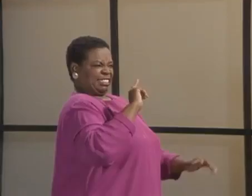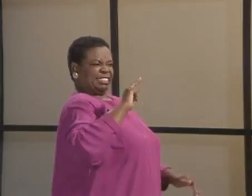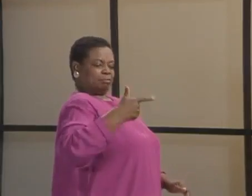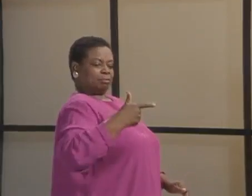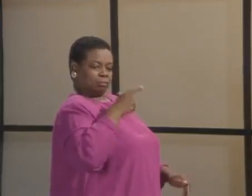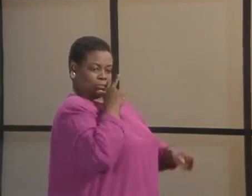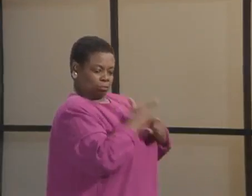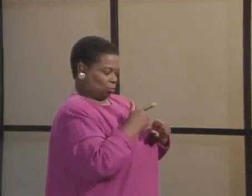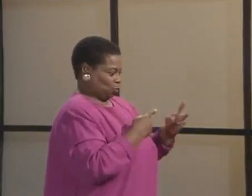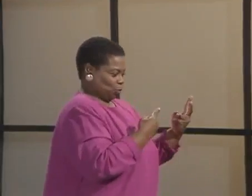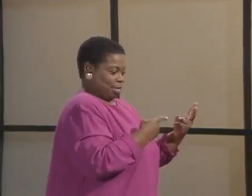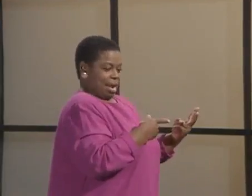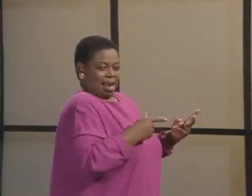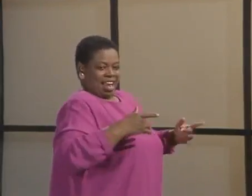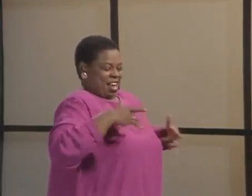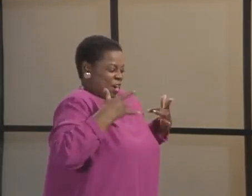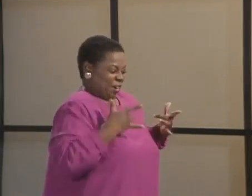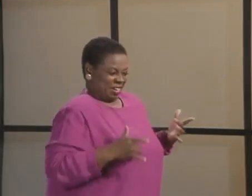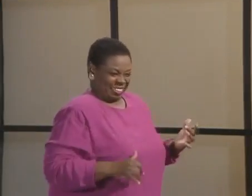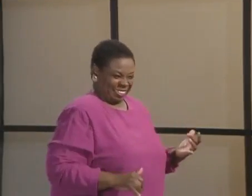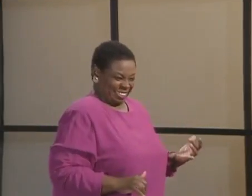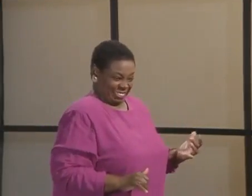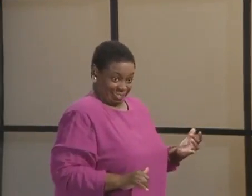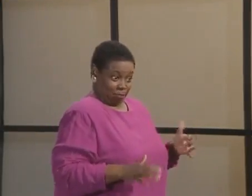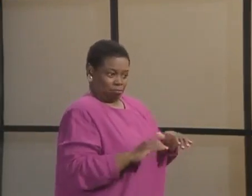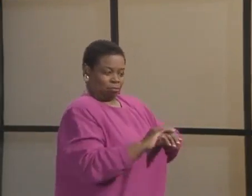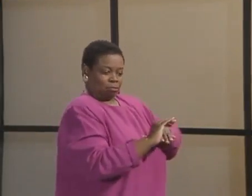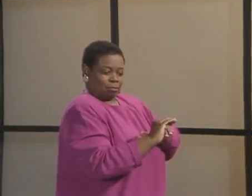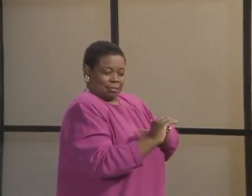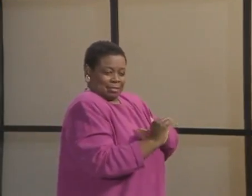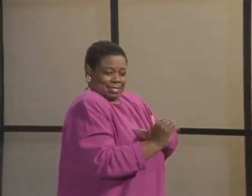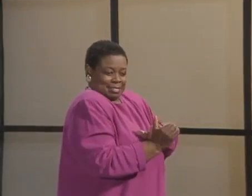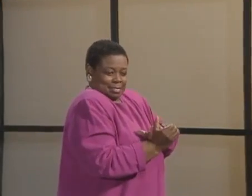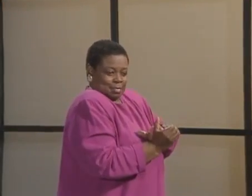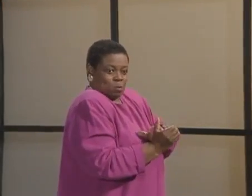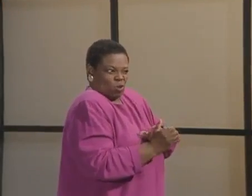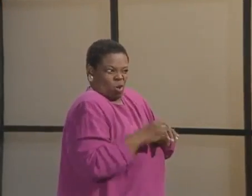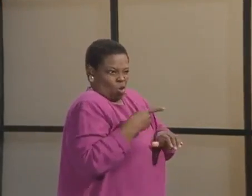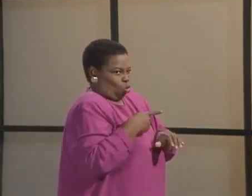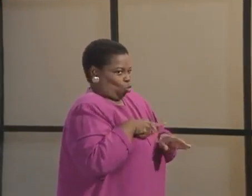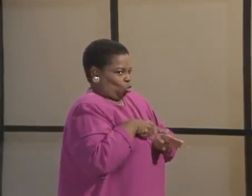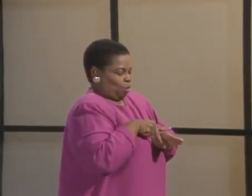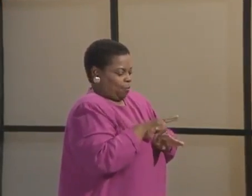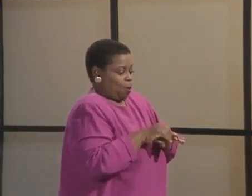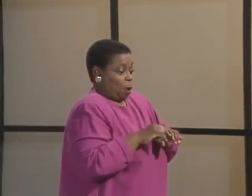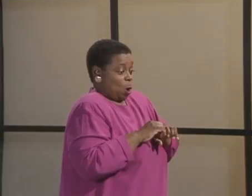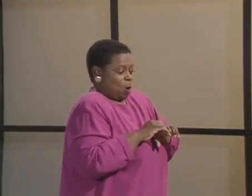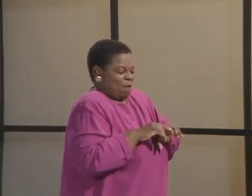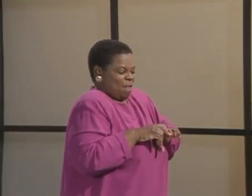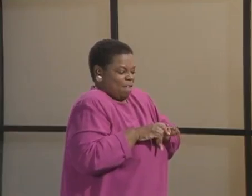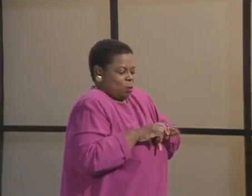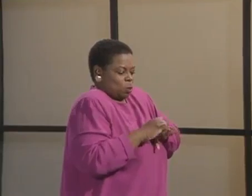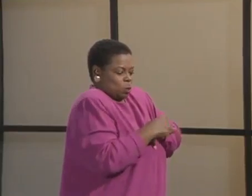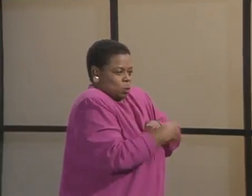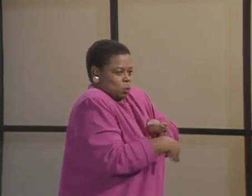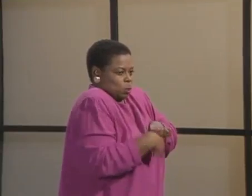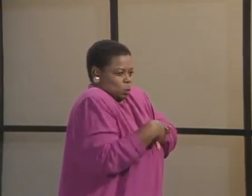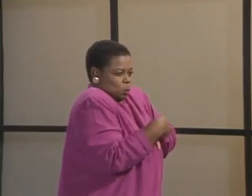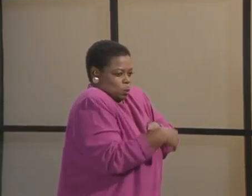into the home, and the two stepsisters were so excited. They tried to put the shoe on, but they cheated. They curled their toes